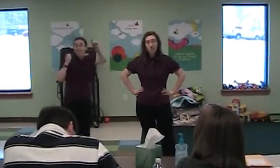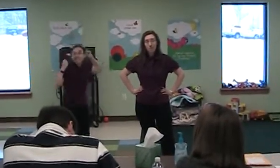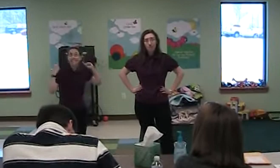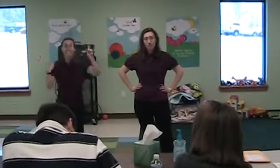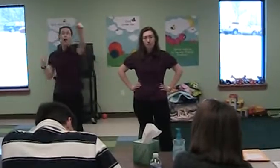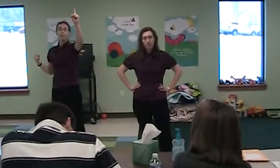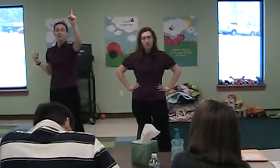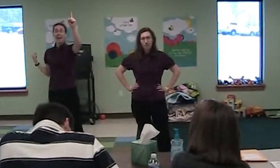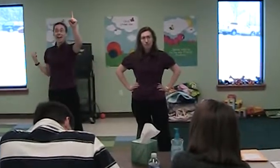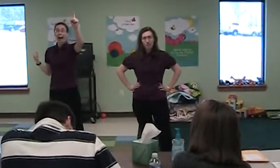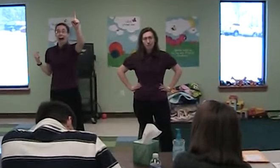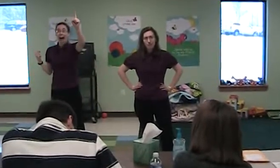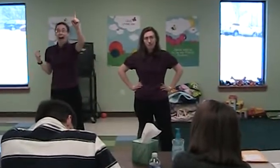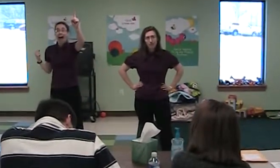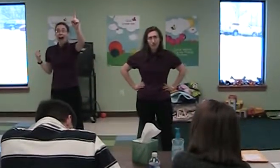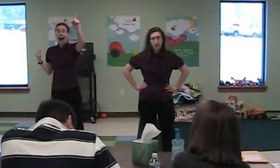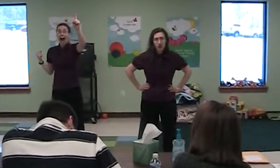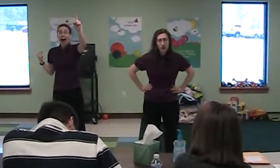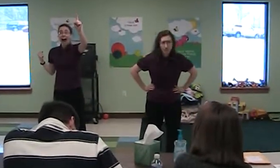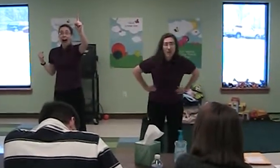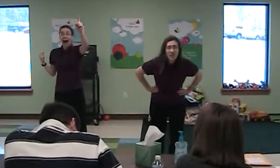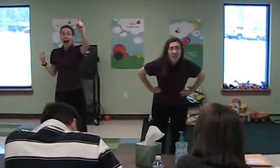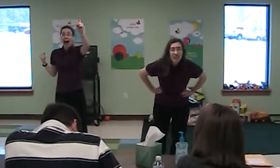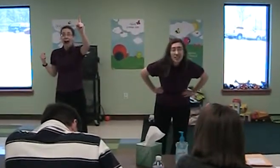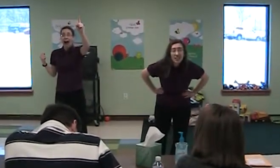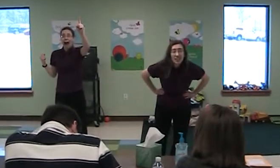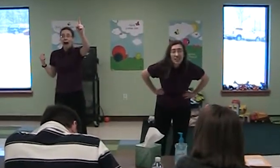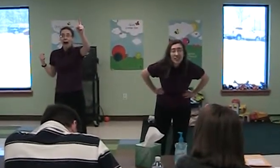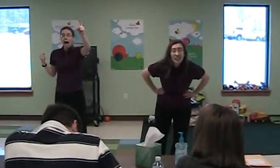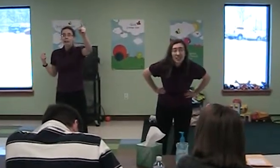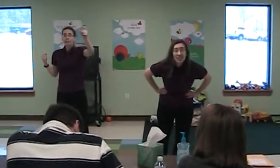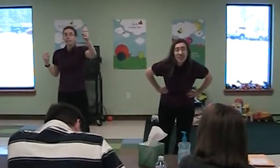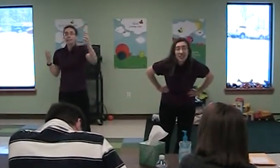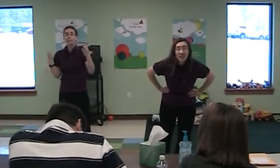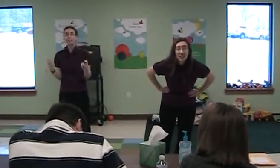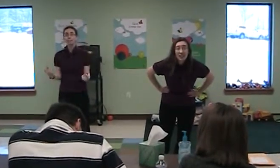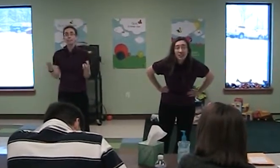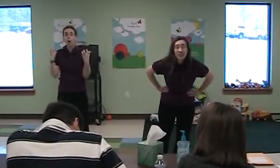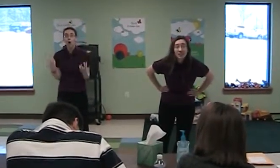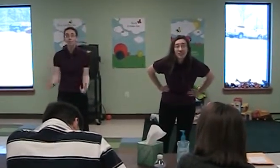something. Parents living? Impossible!